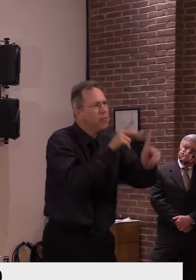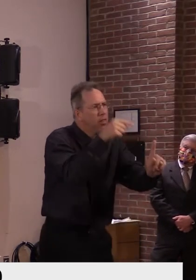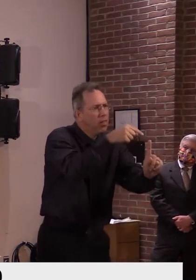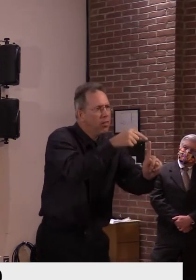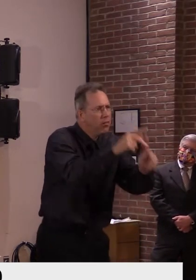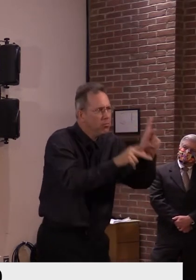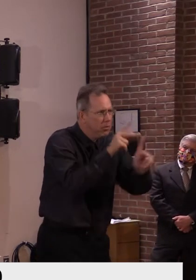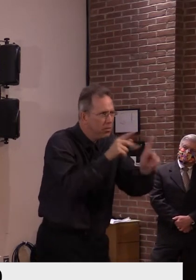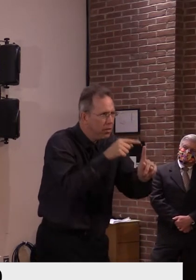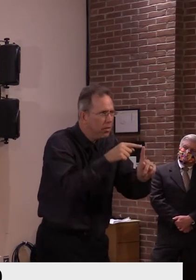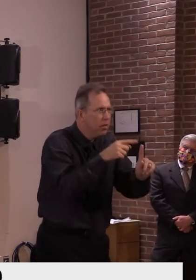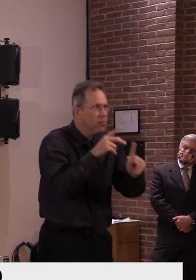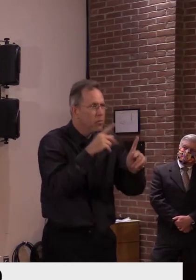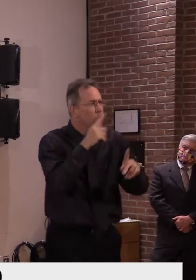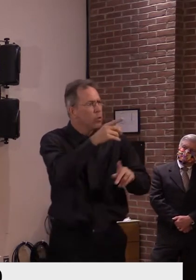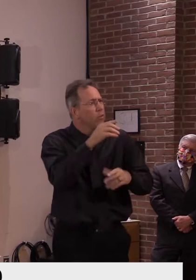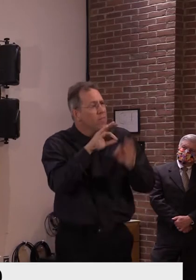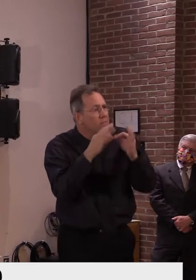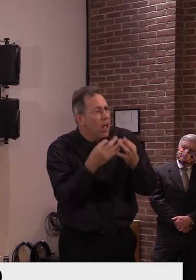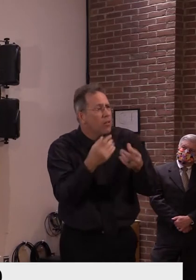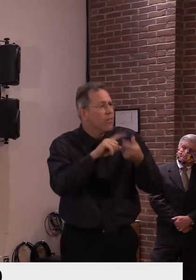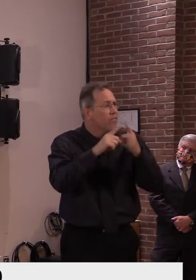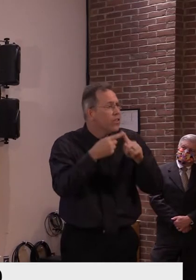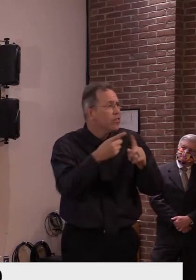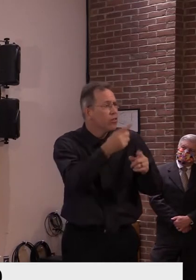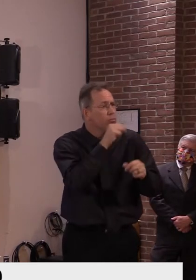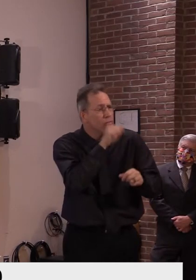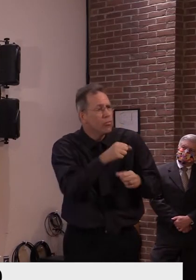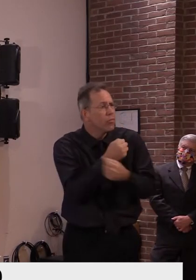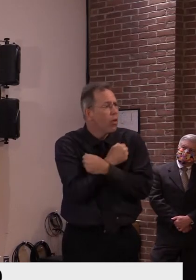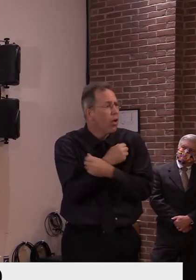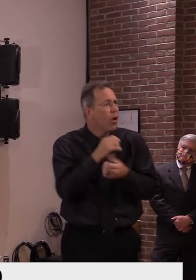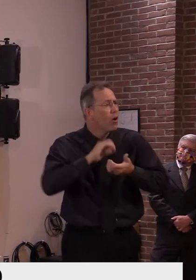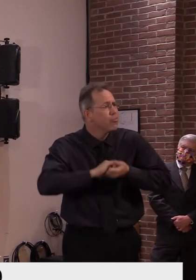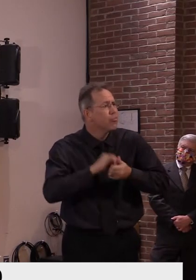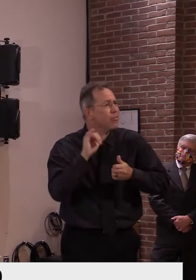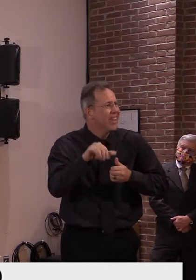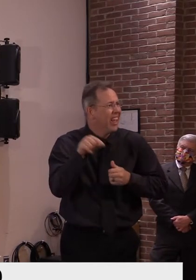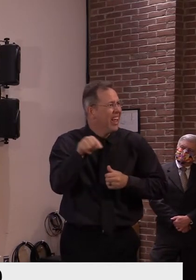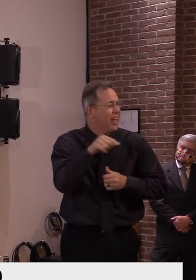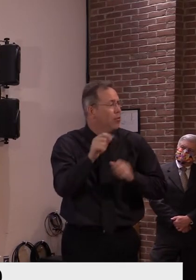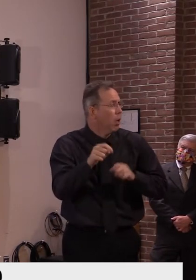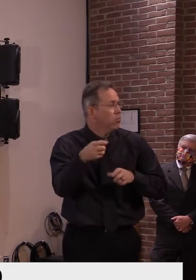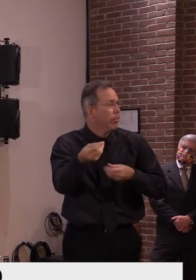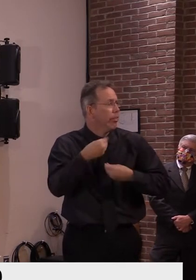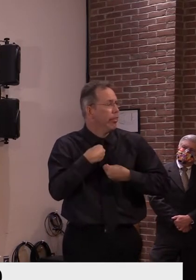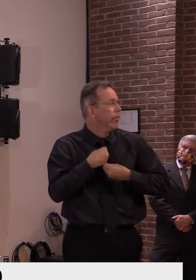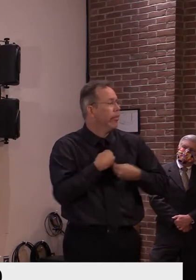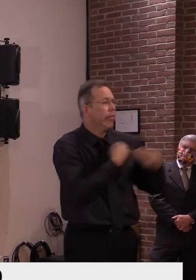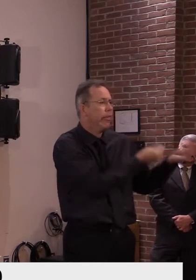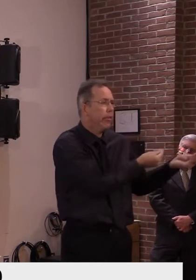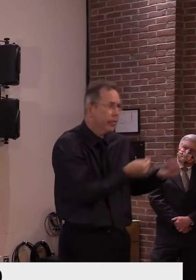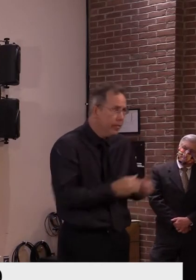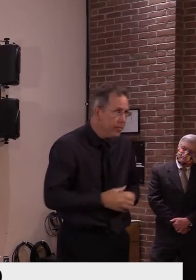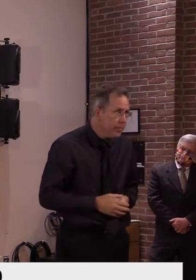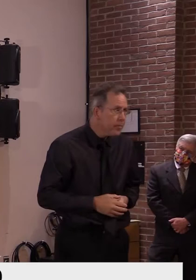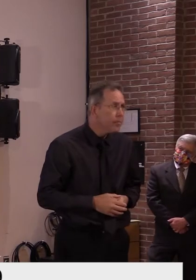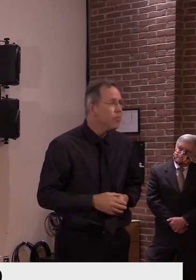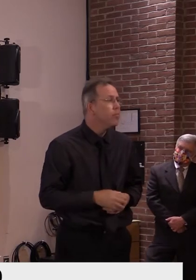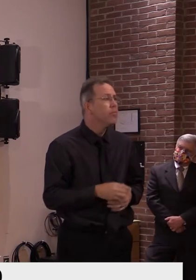is as follows. Modest-sized gatherings with familiar faces.